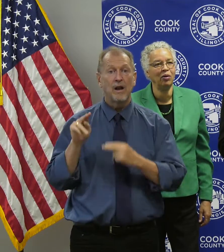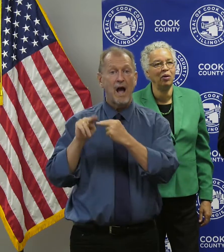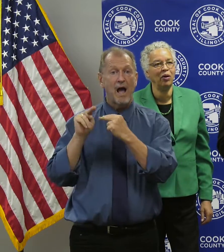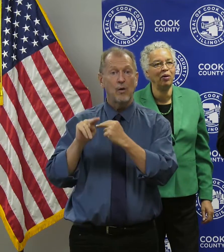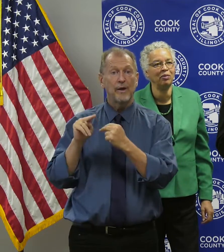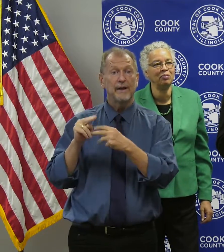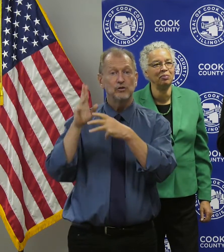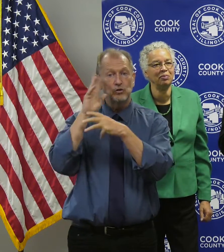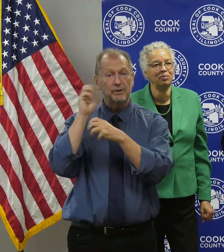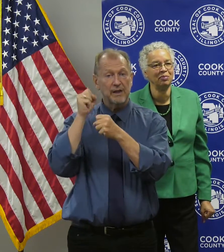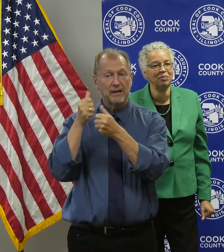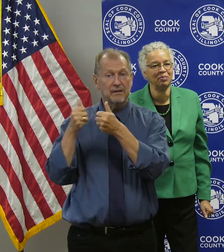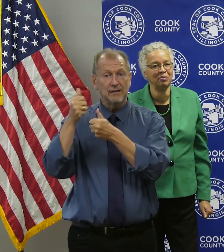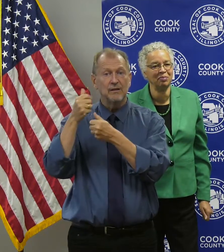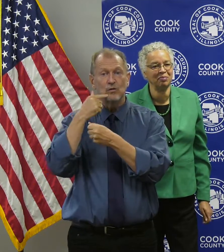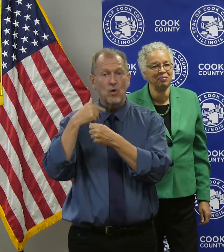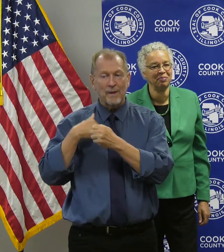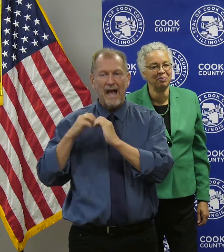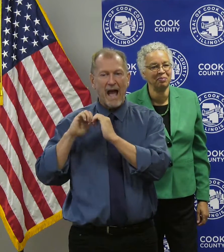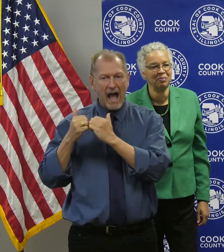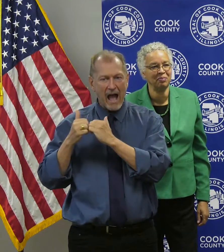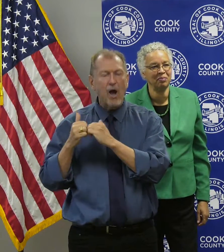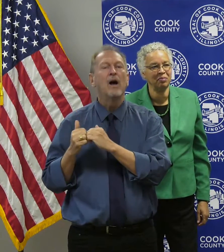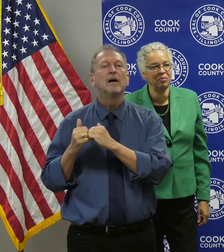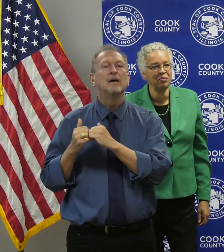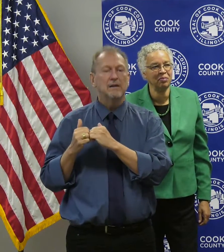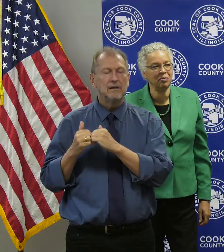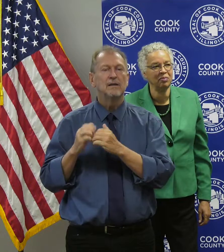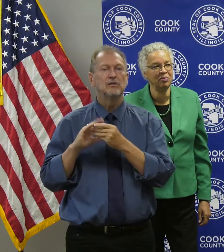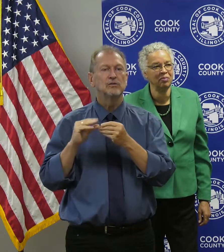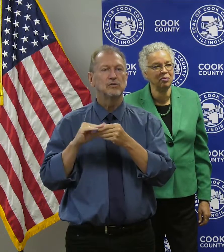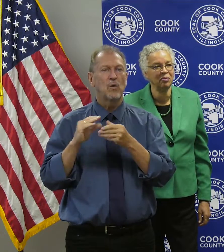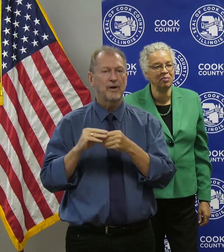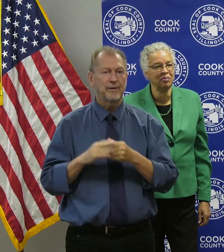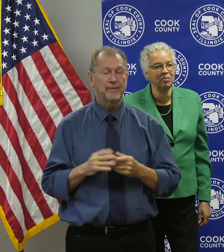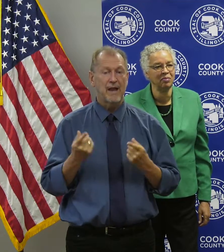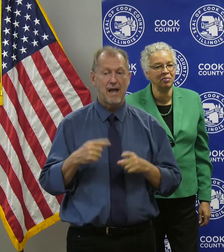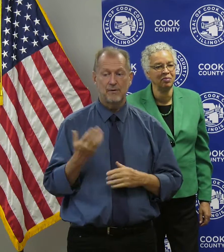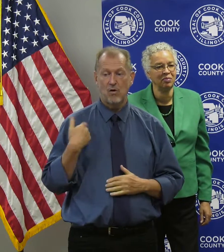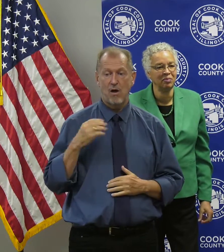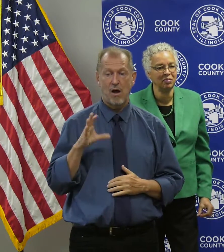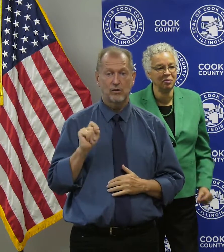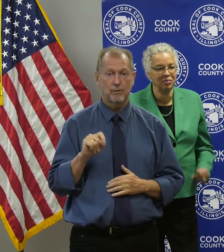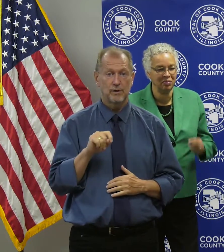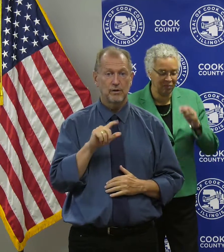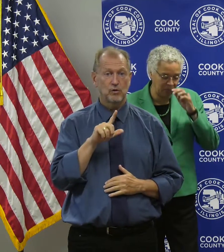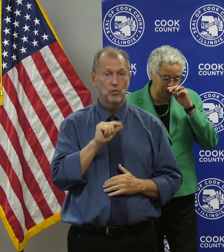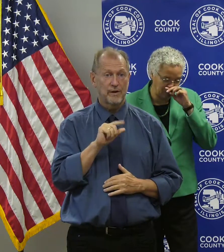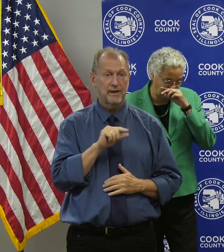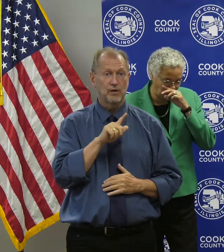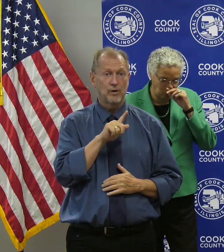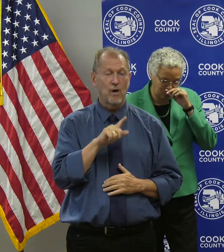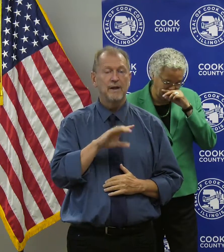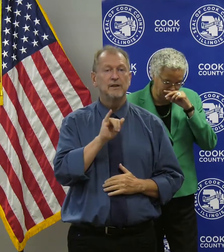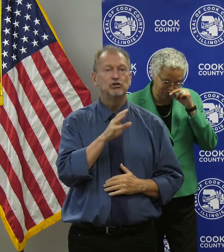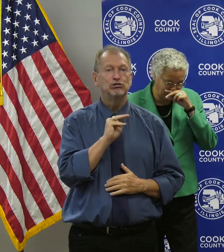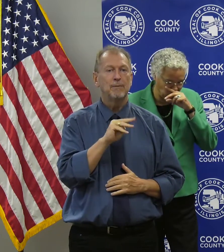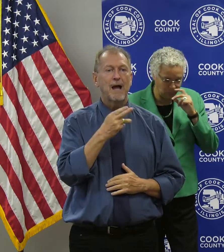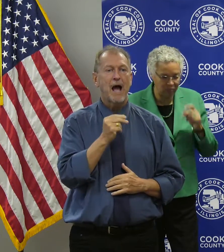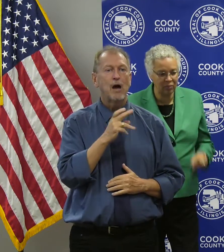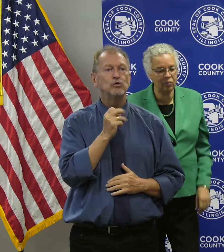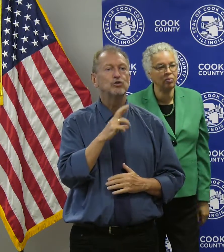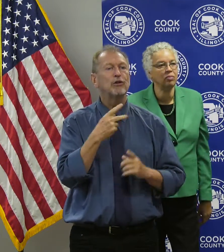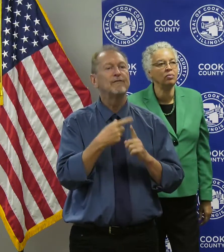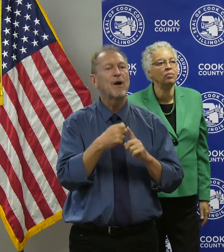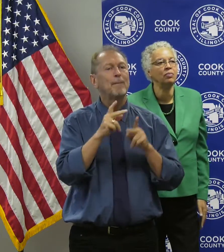tell my story. So that's where I'll start. In October of 2021, Jim Hauser, representing People's Gas, had called me and talked about